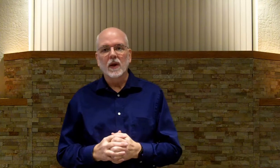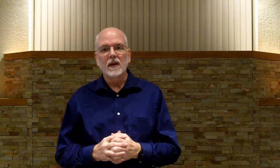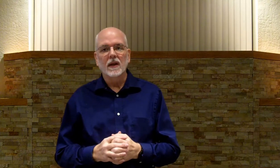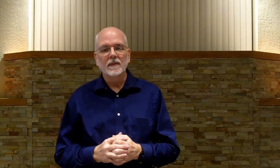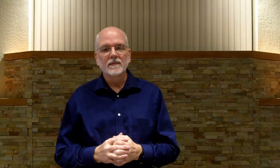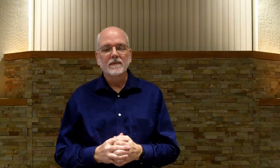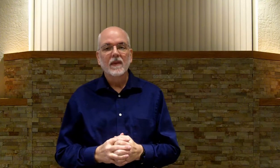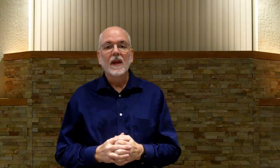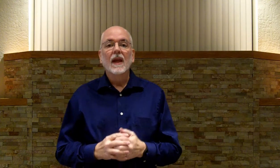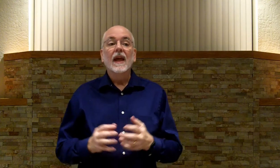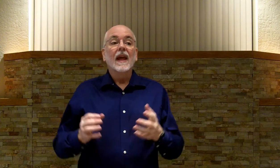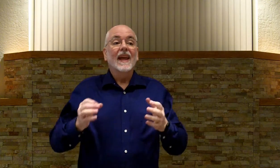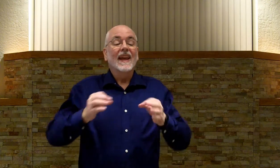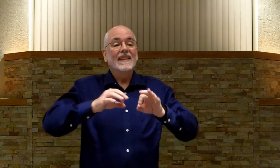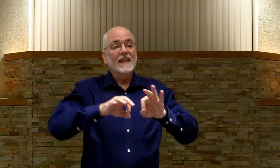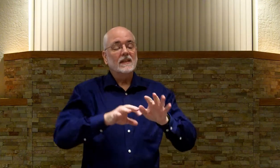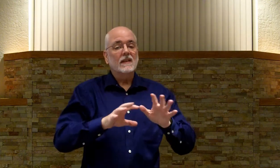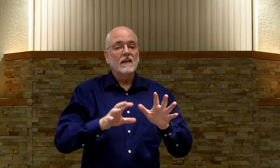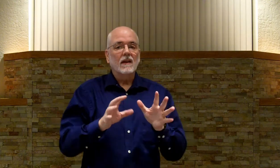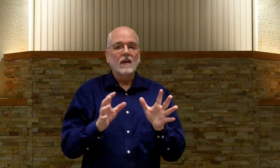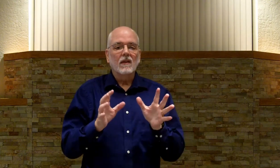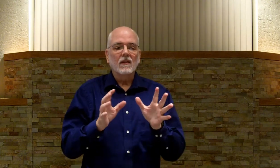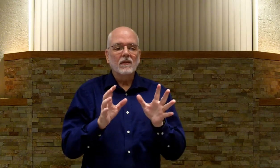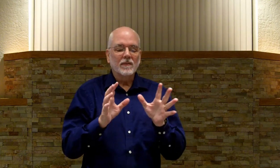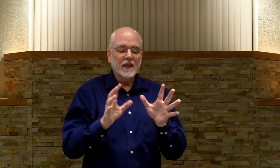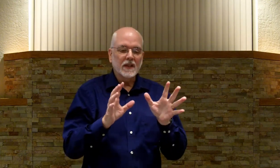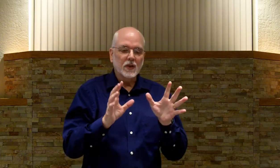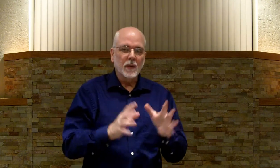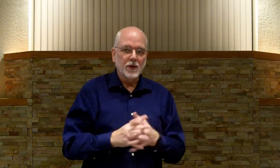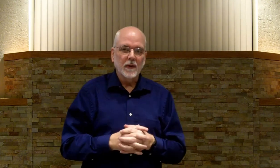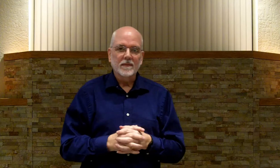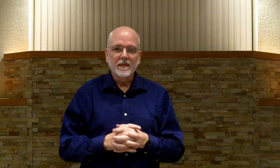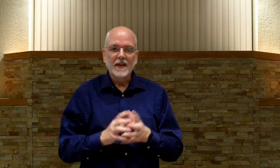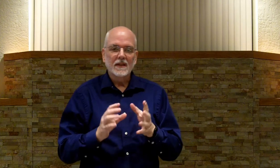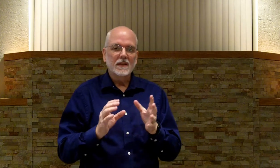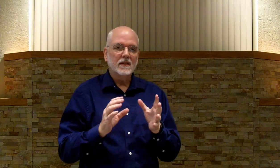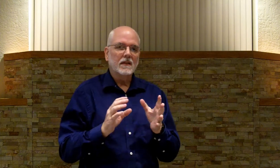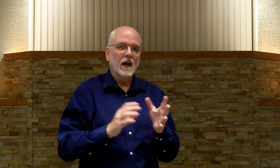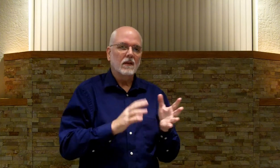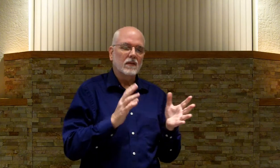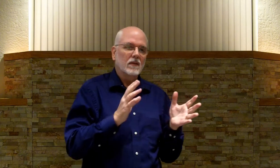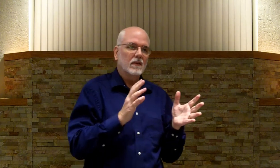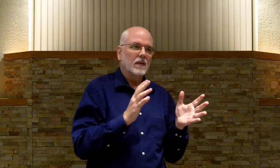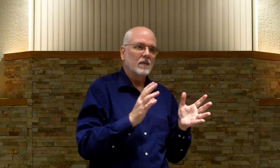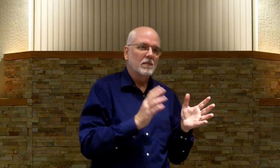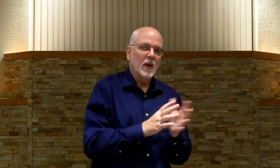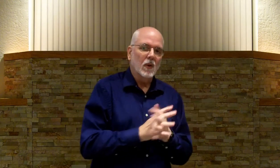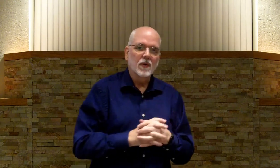18. In this, this is scripture. This is not poetry.